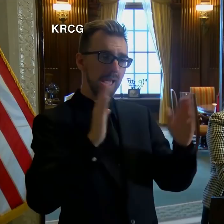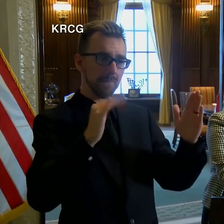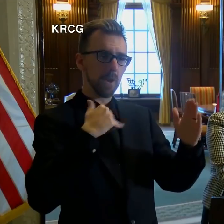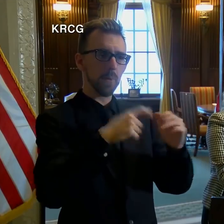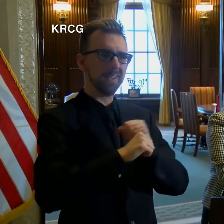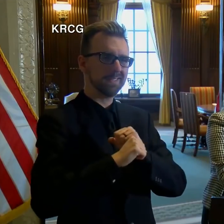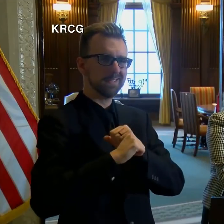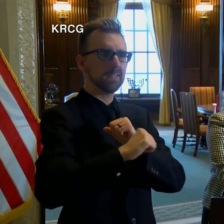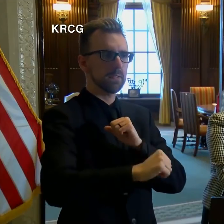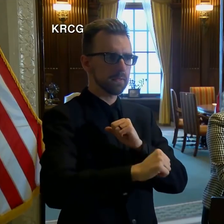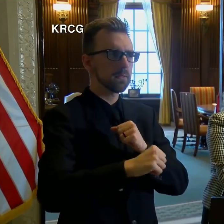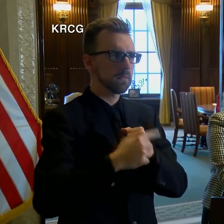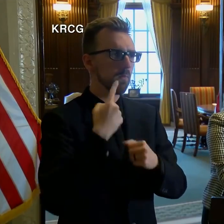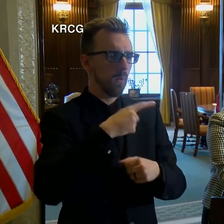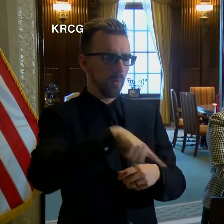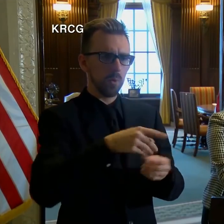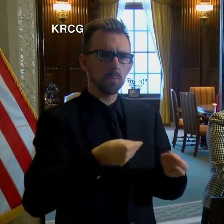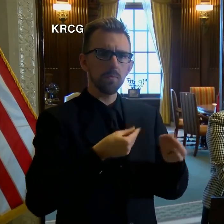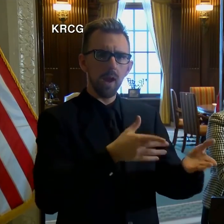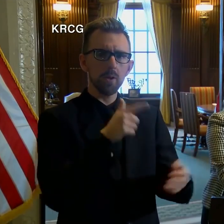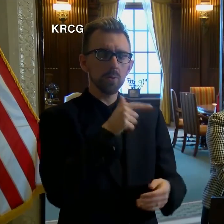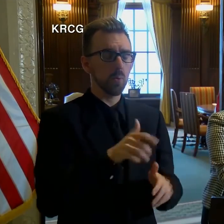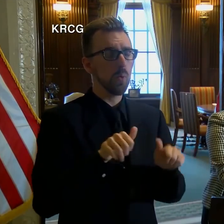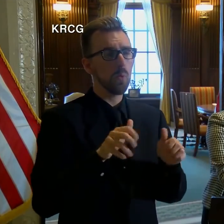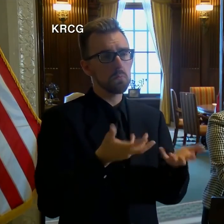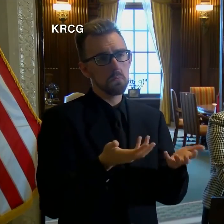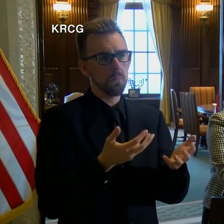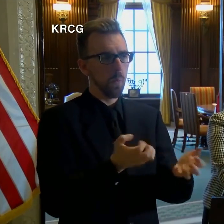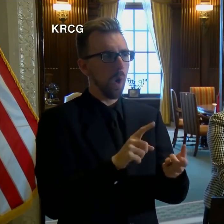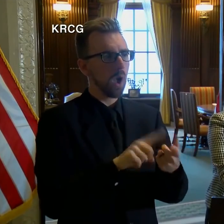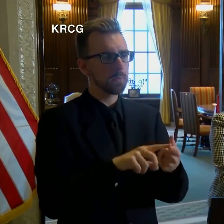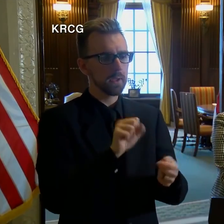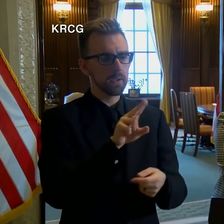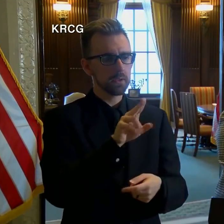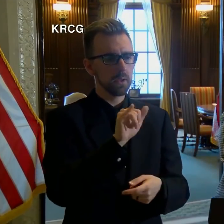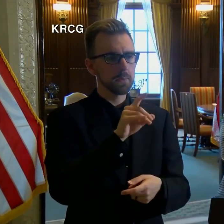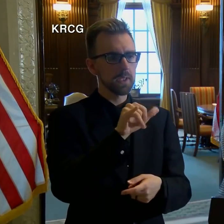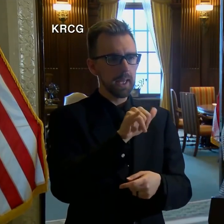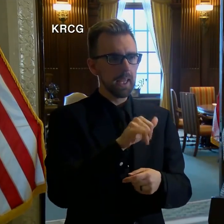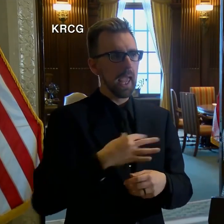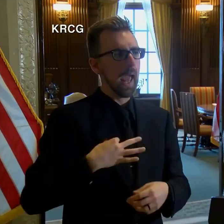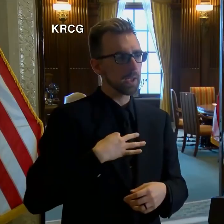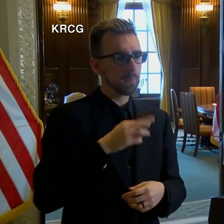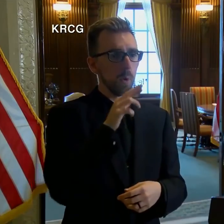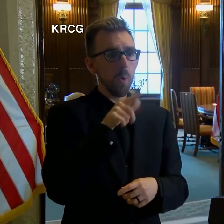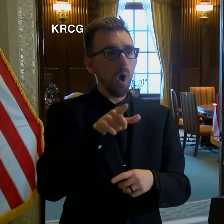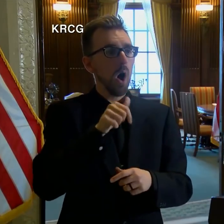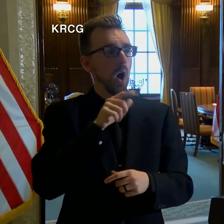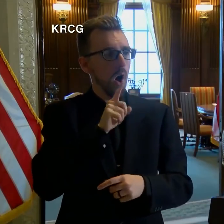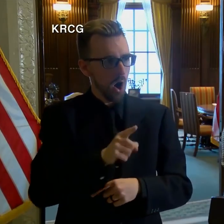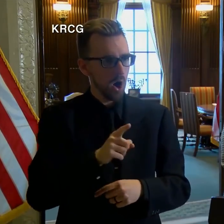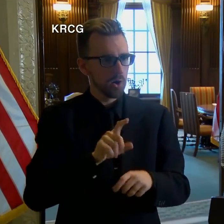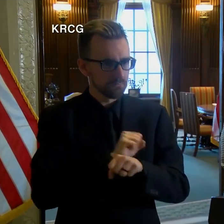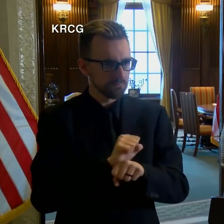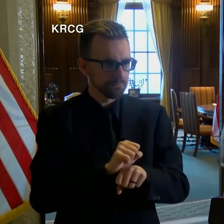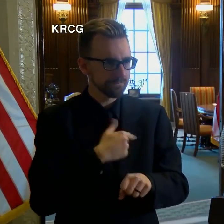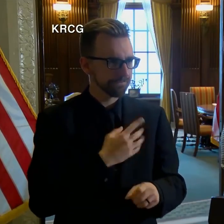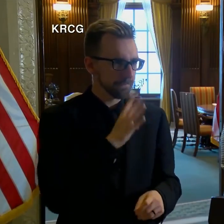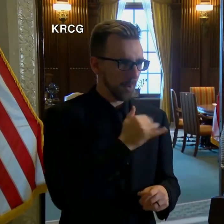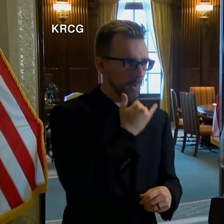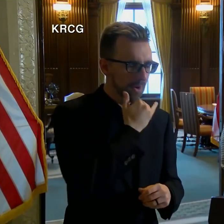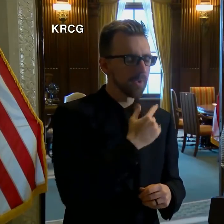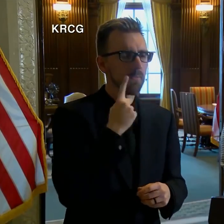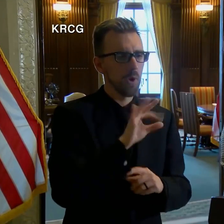for providers who may want to be subsidy eligible or who are subsidy eligible, excuse me, to 90